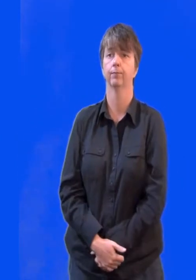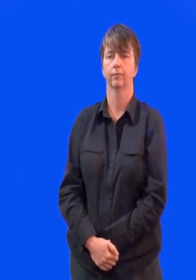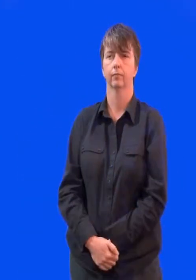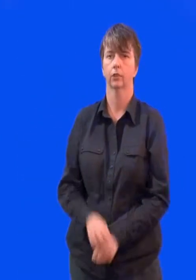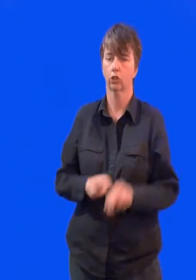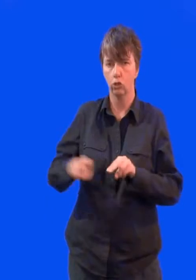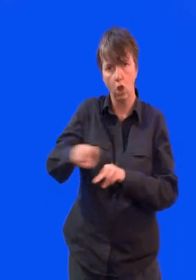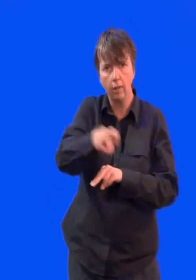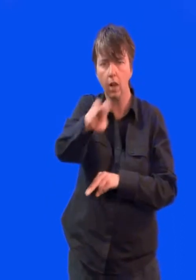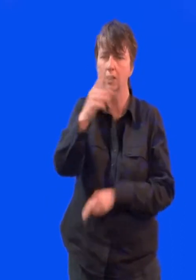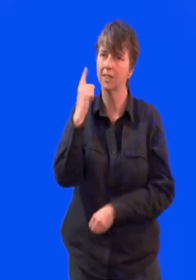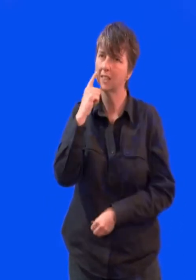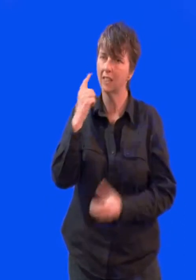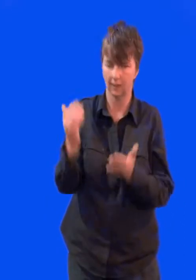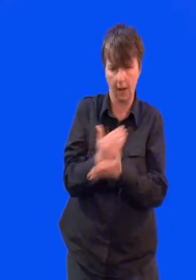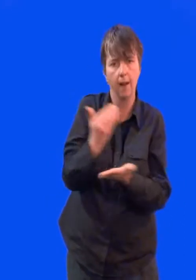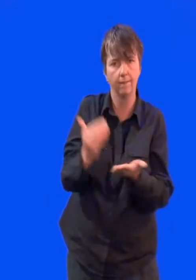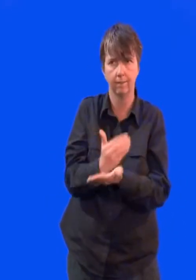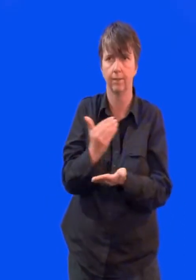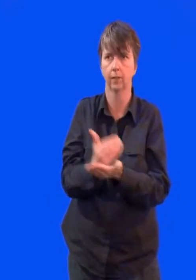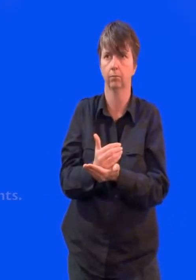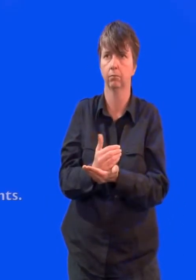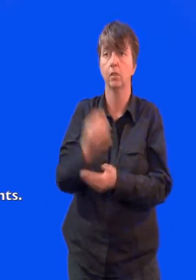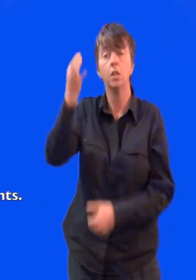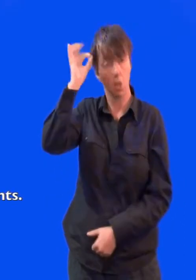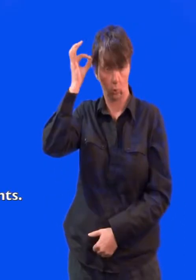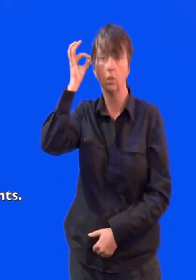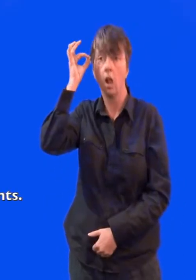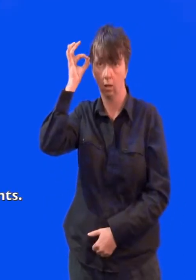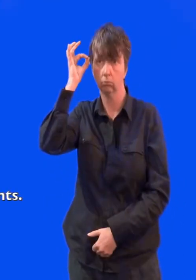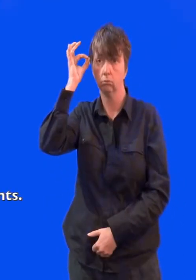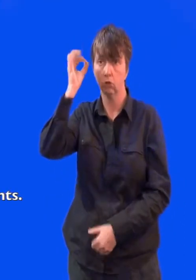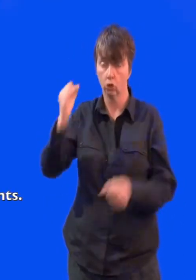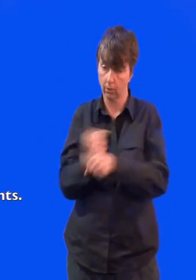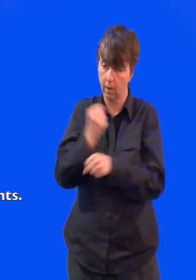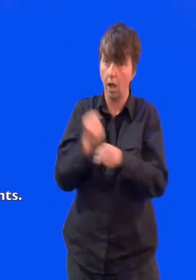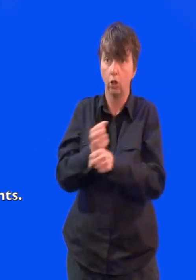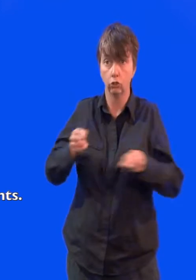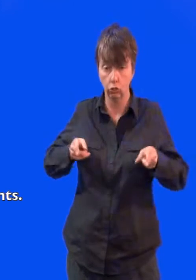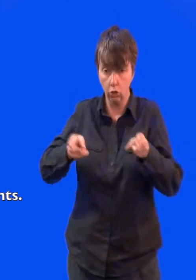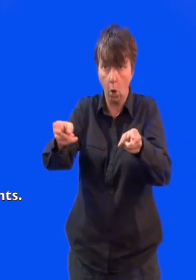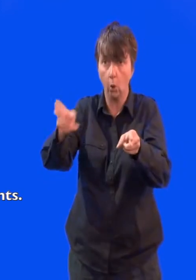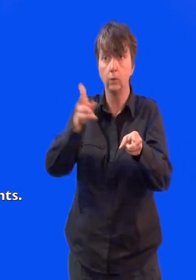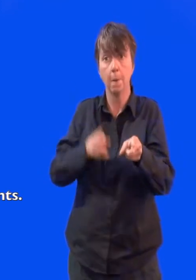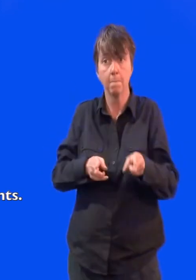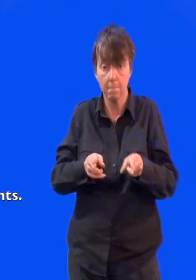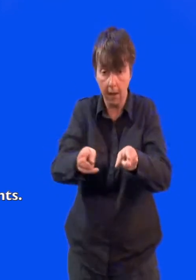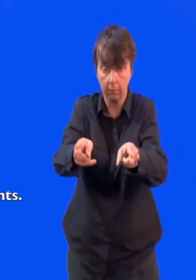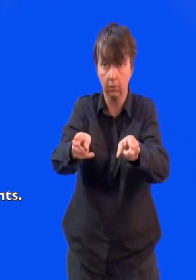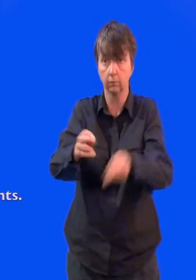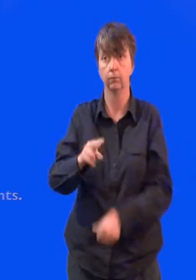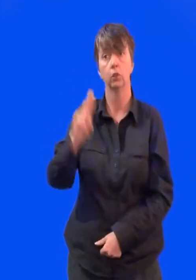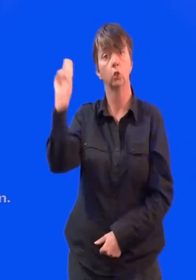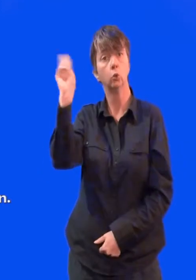in For it to be easy and safe to travel. Our council repairs over 1,000 miles of road. And fills in 34,000